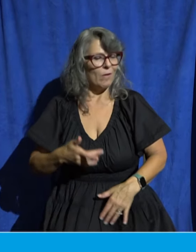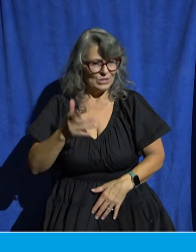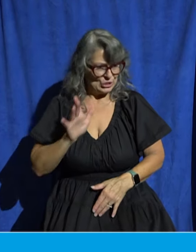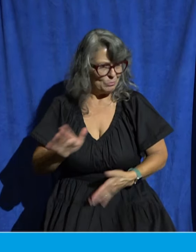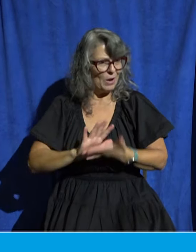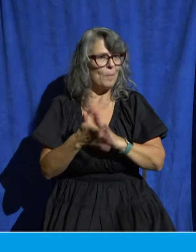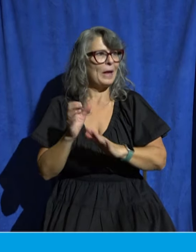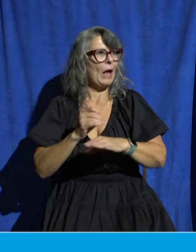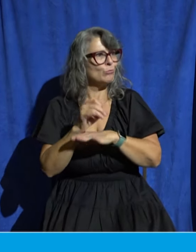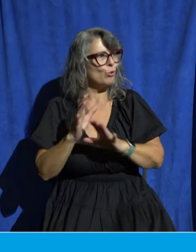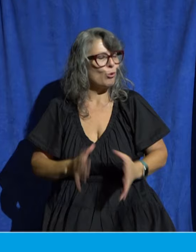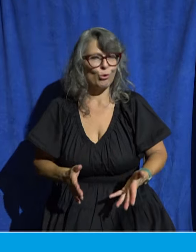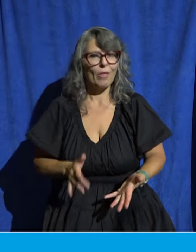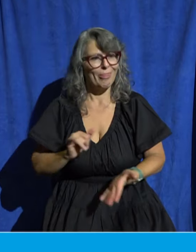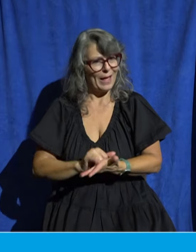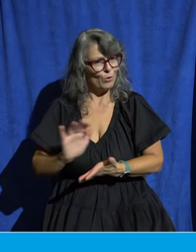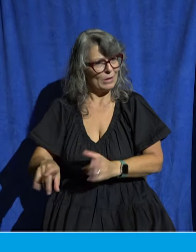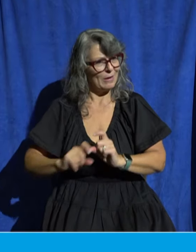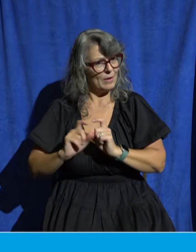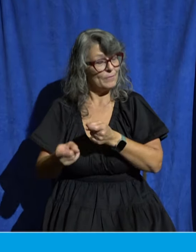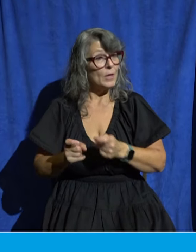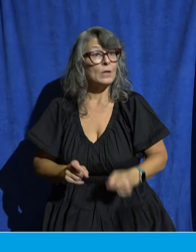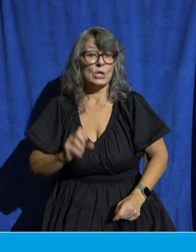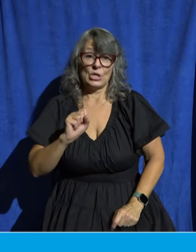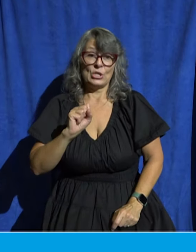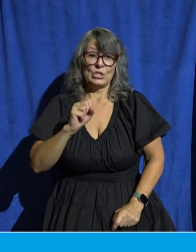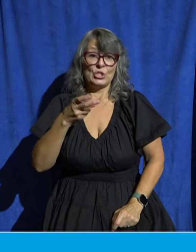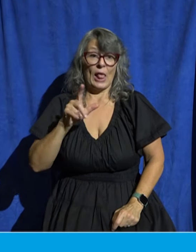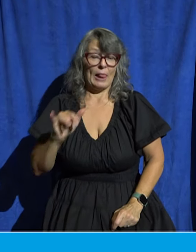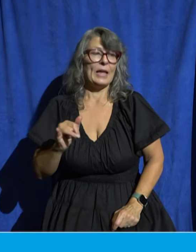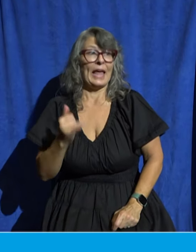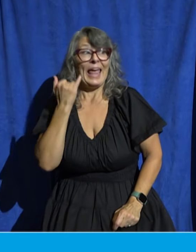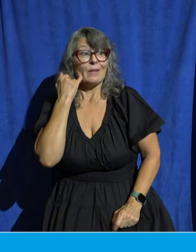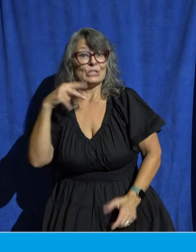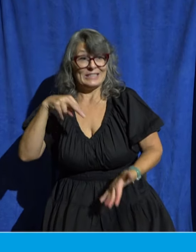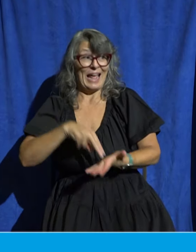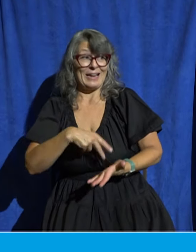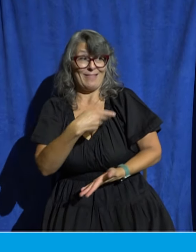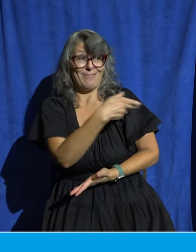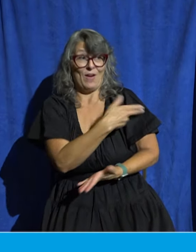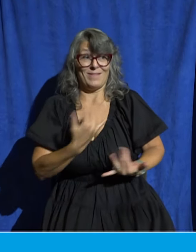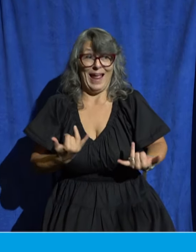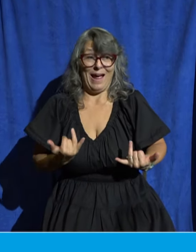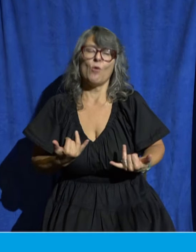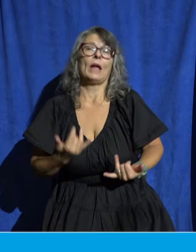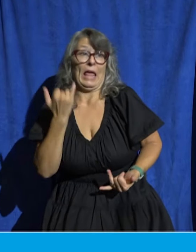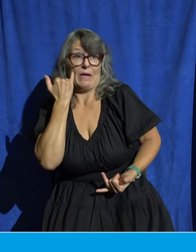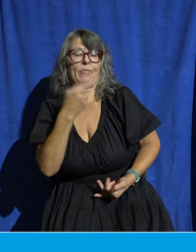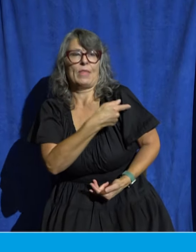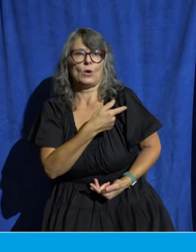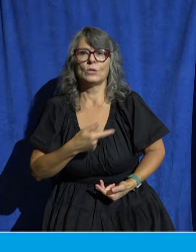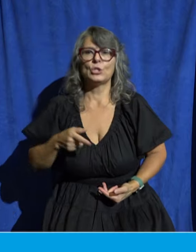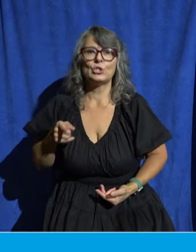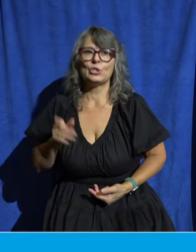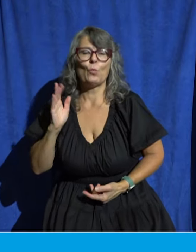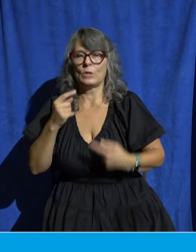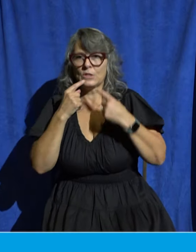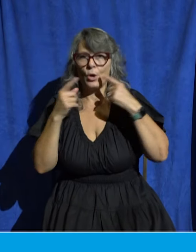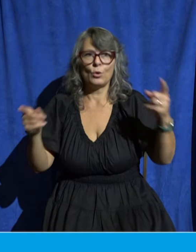I tell you if Kelly or Shelly were standing next to me here on this stage today she would tell you that never in a million years would she have guessed that this is how the Lord